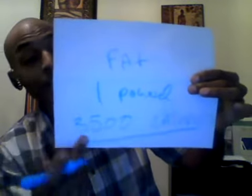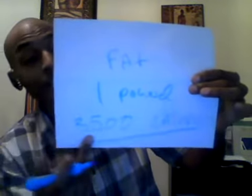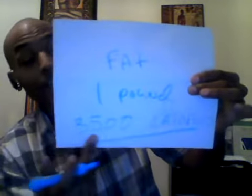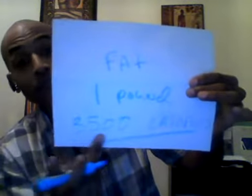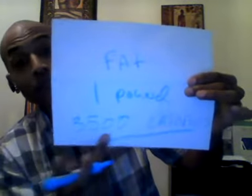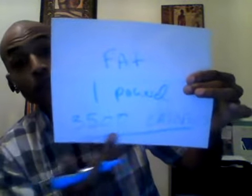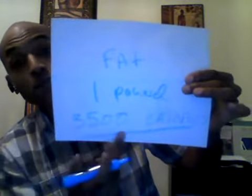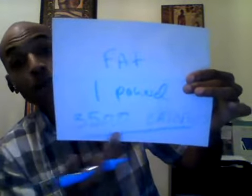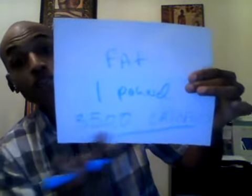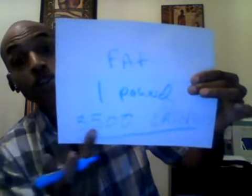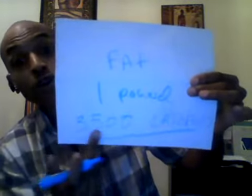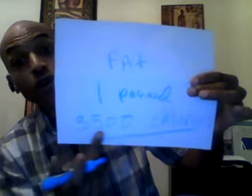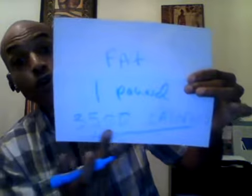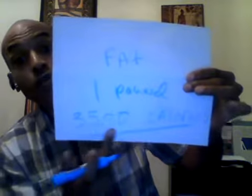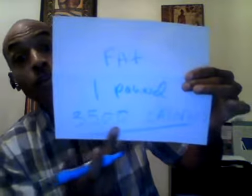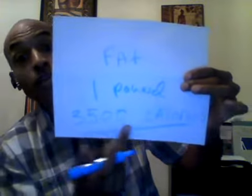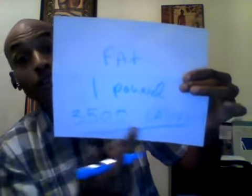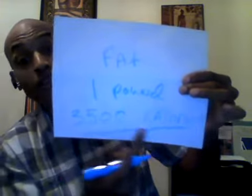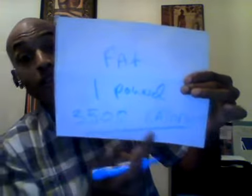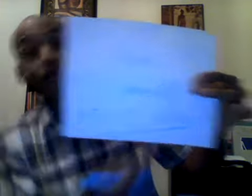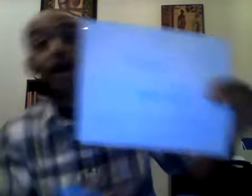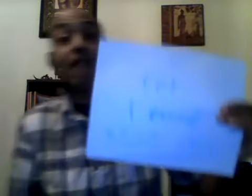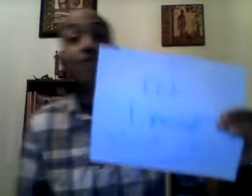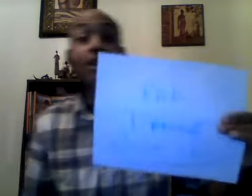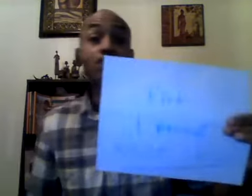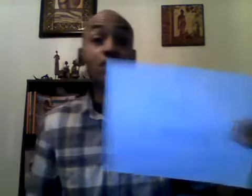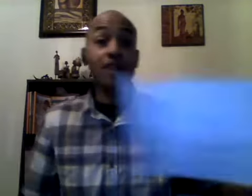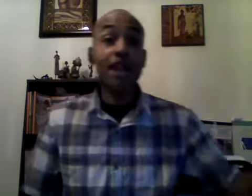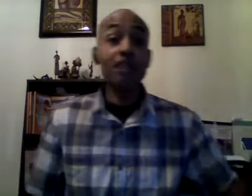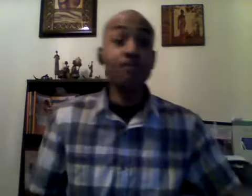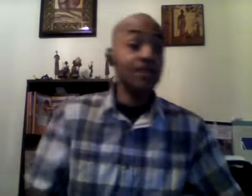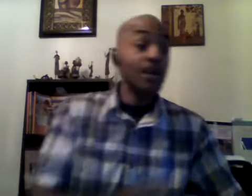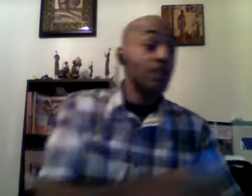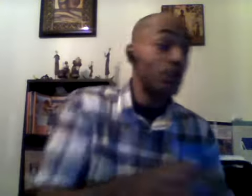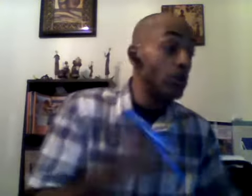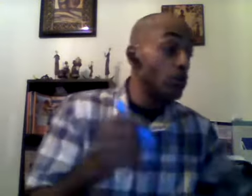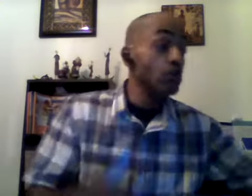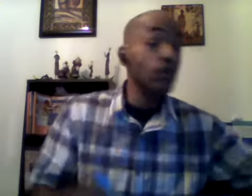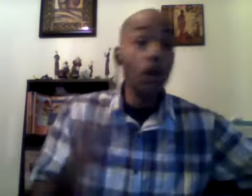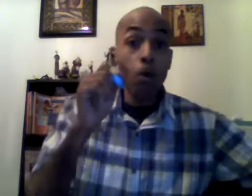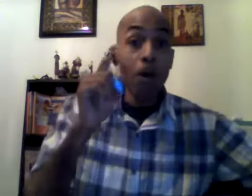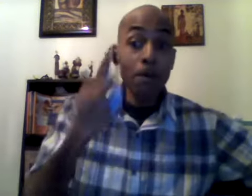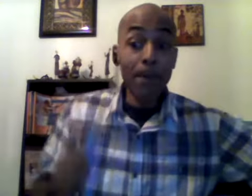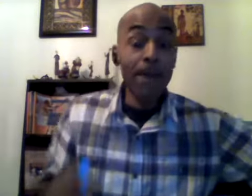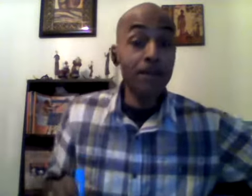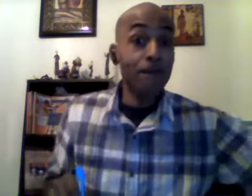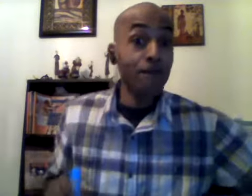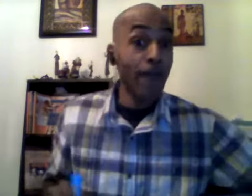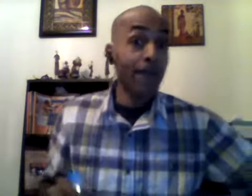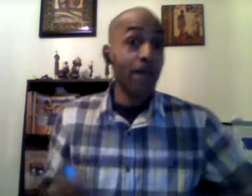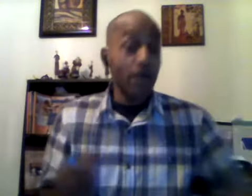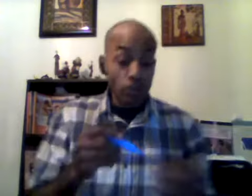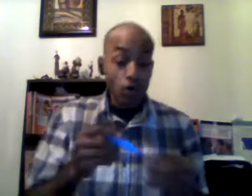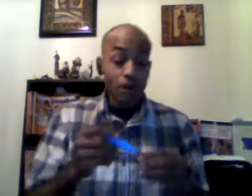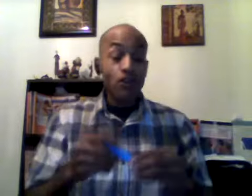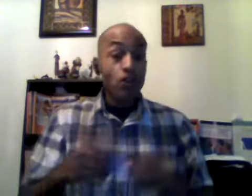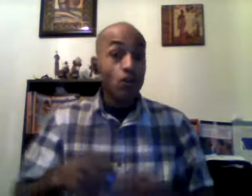30 you must lose thirty five hundred calories to lose one pound of fat so if you